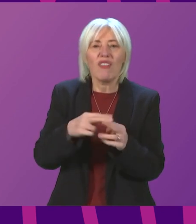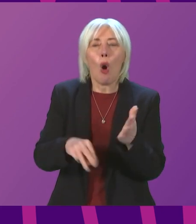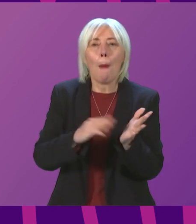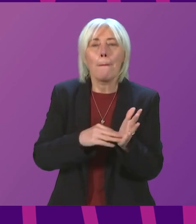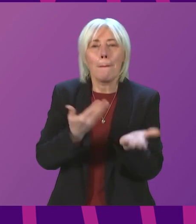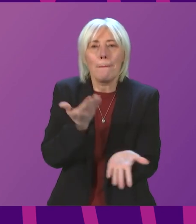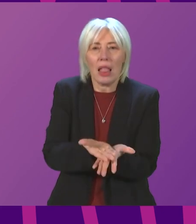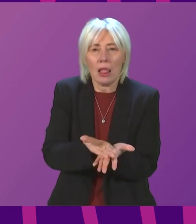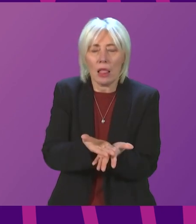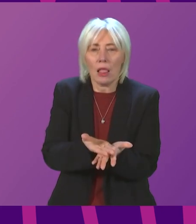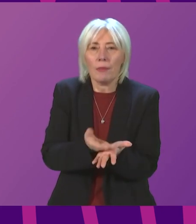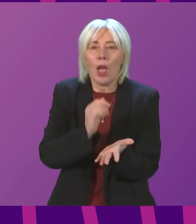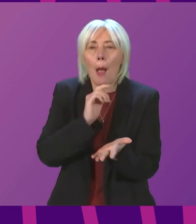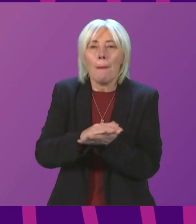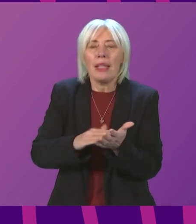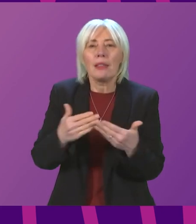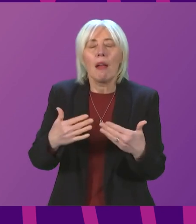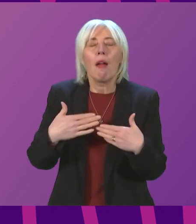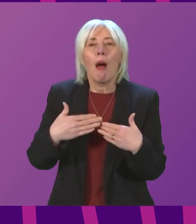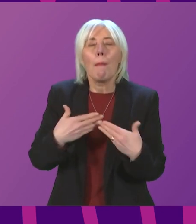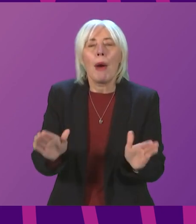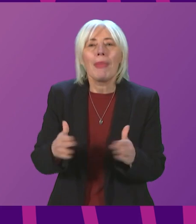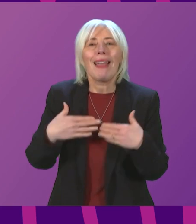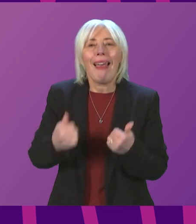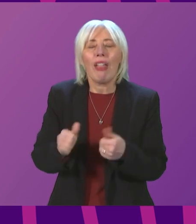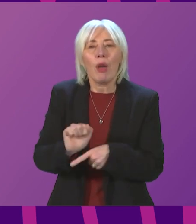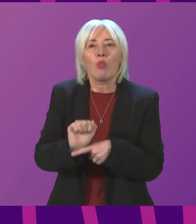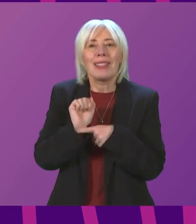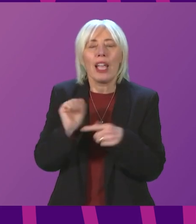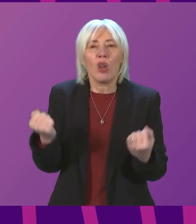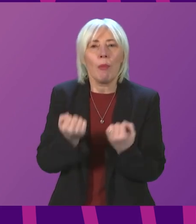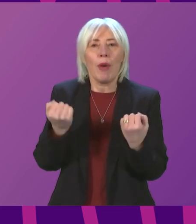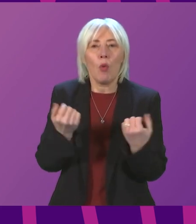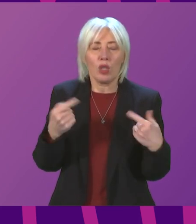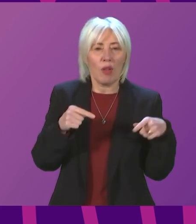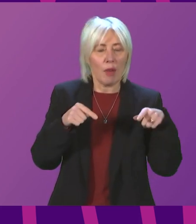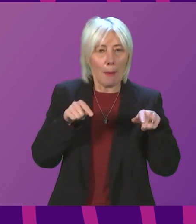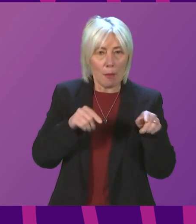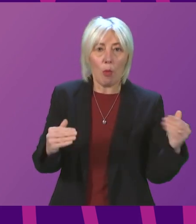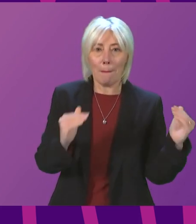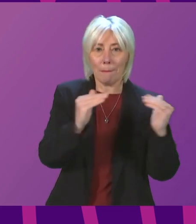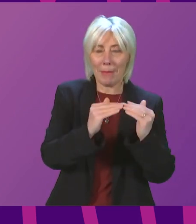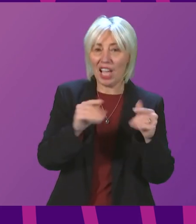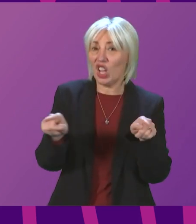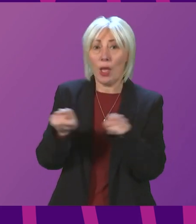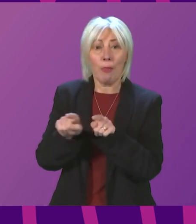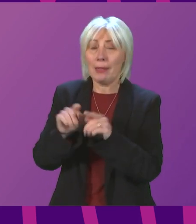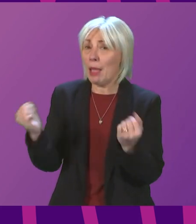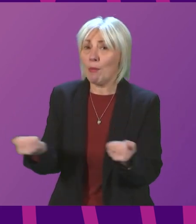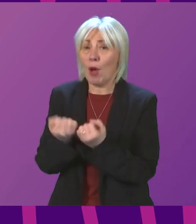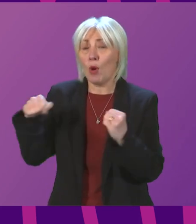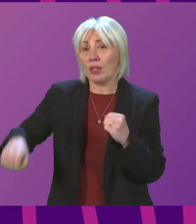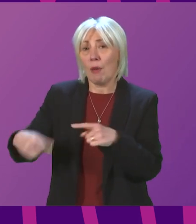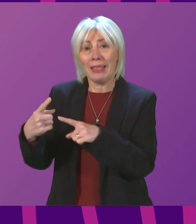will bring public health protection powers in Scotland into line with public health protection powers that have been in place in